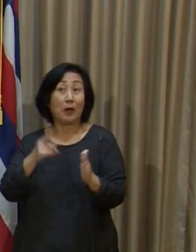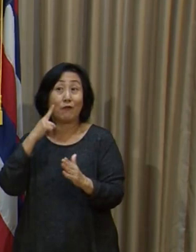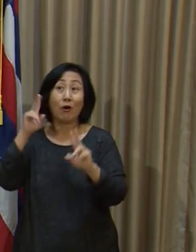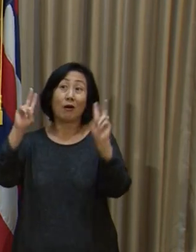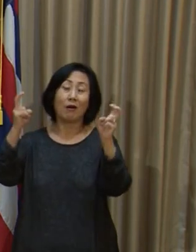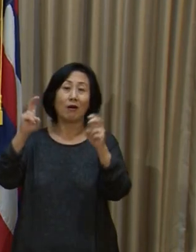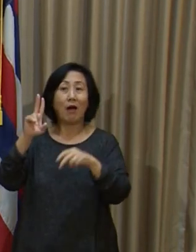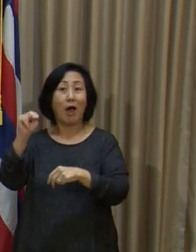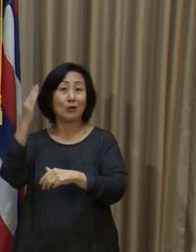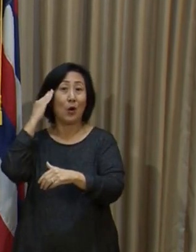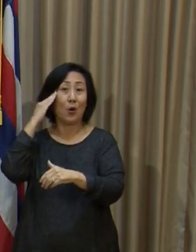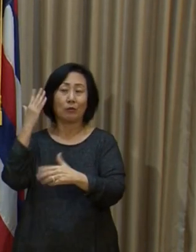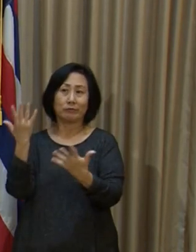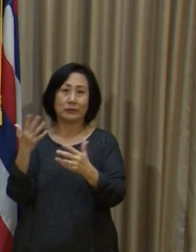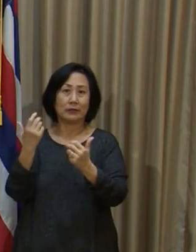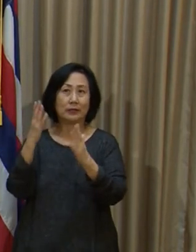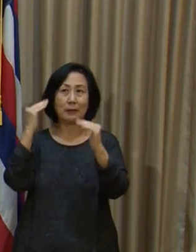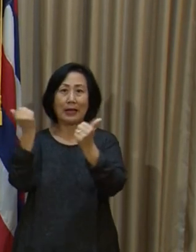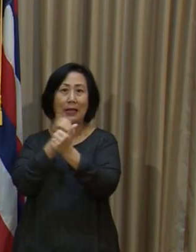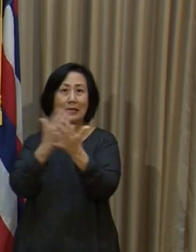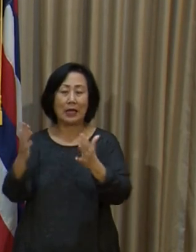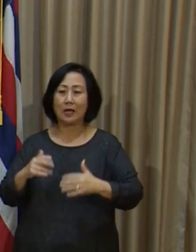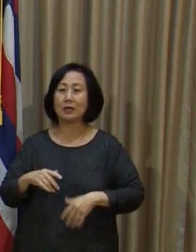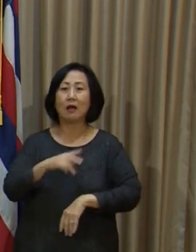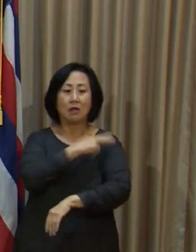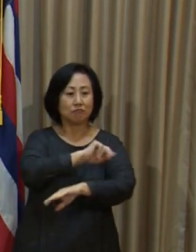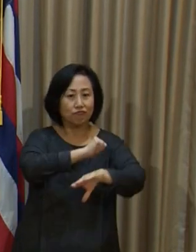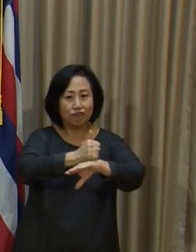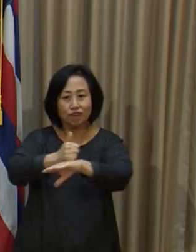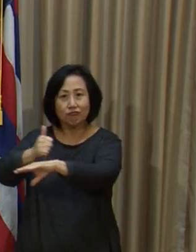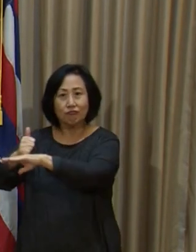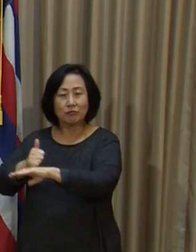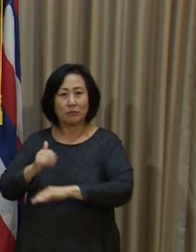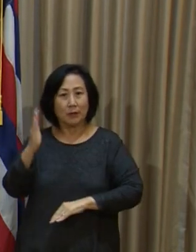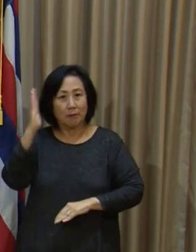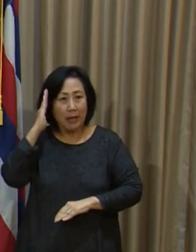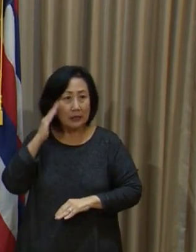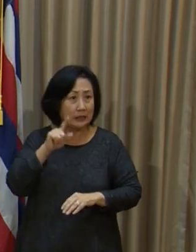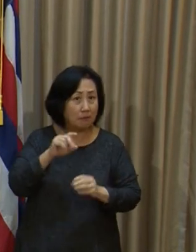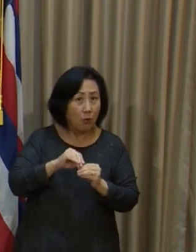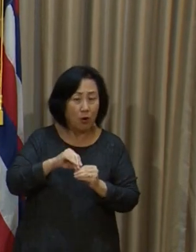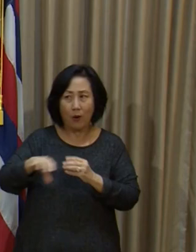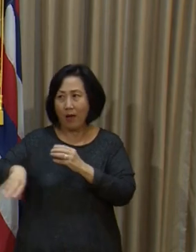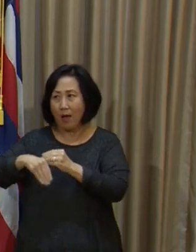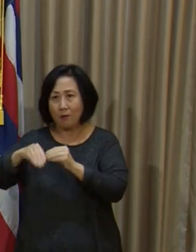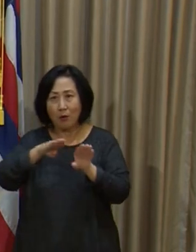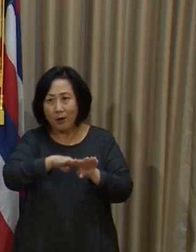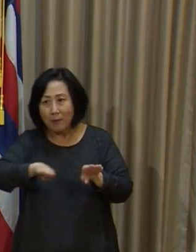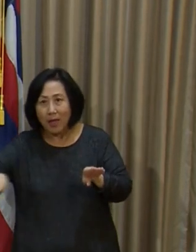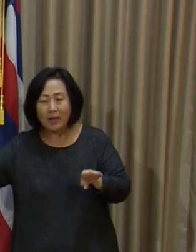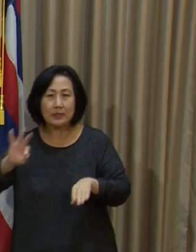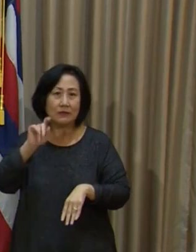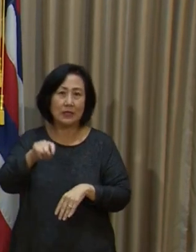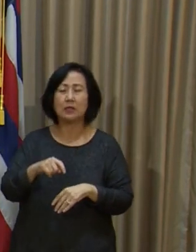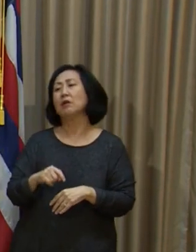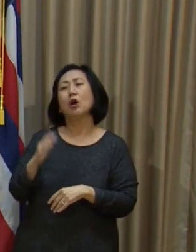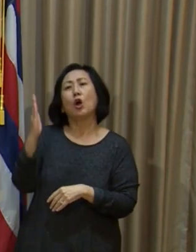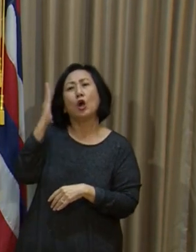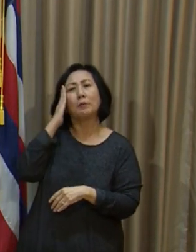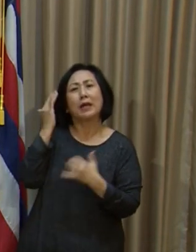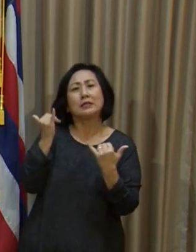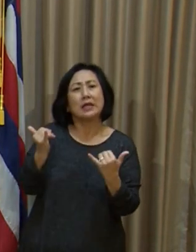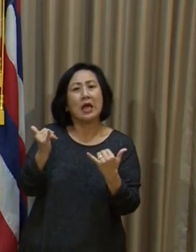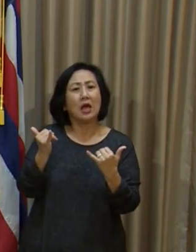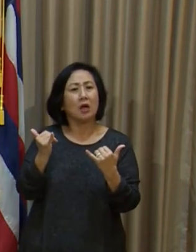already got plans in place to augment their beds and capacity if needed. Although our beds are at a